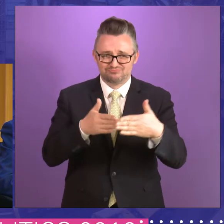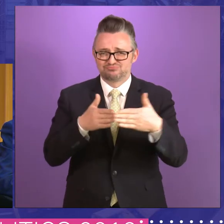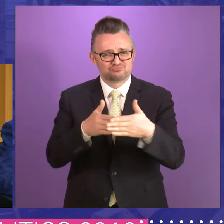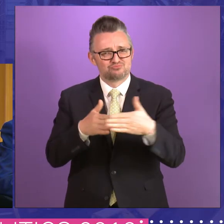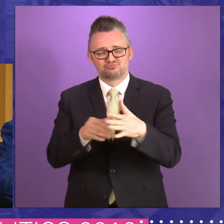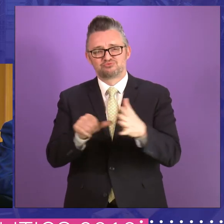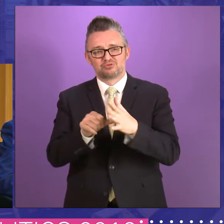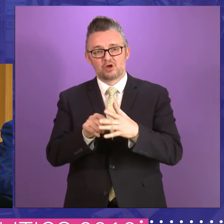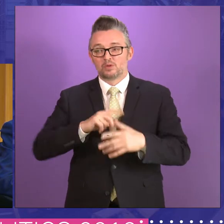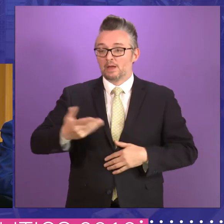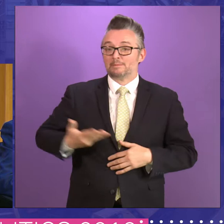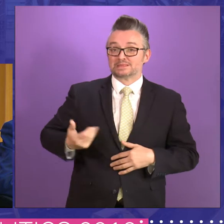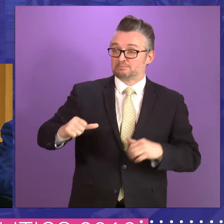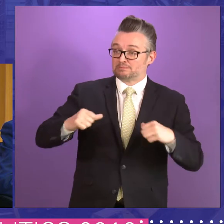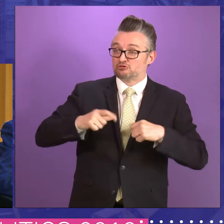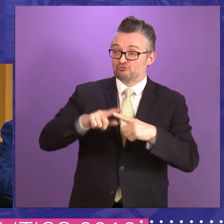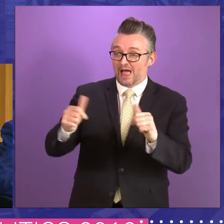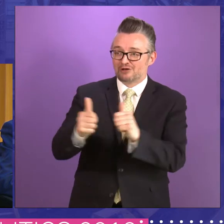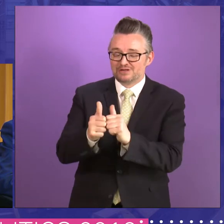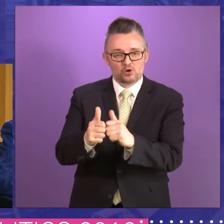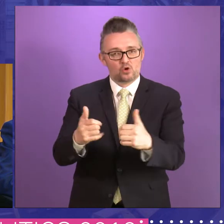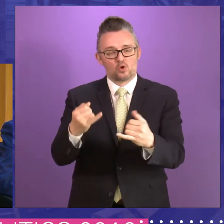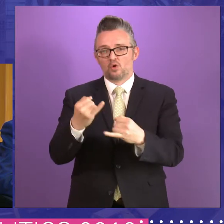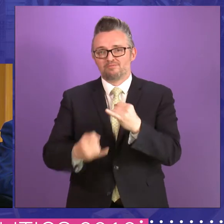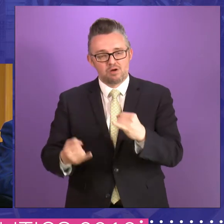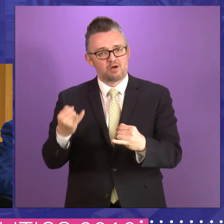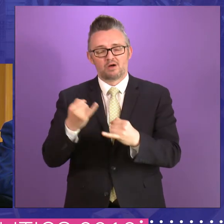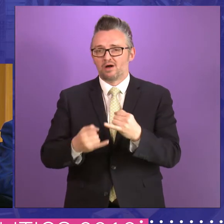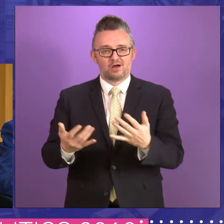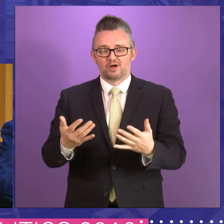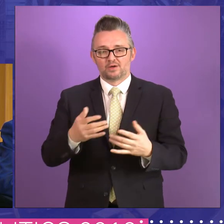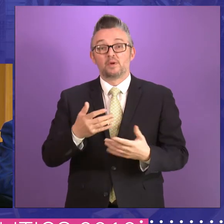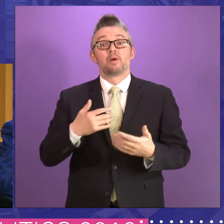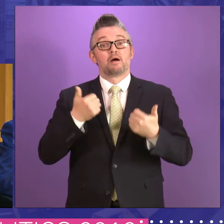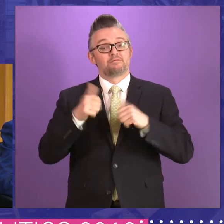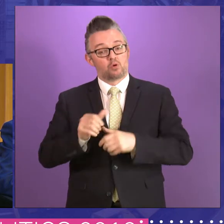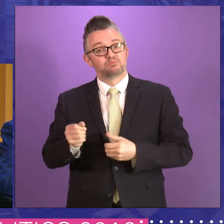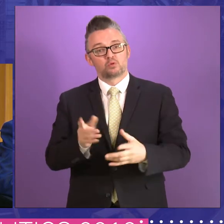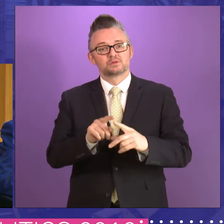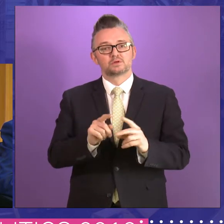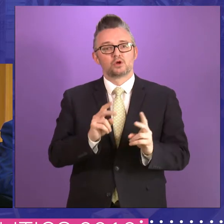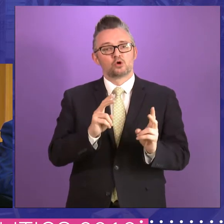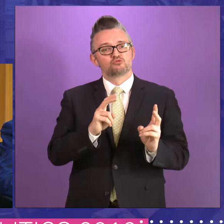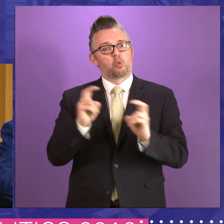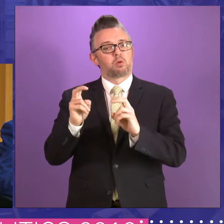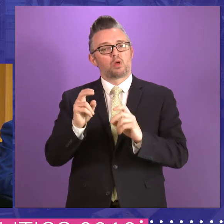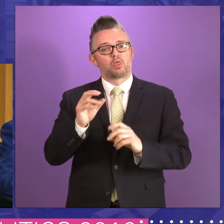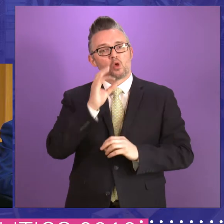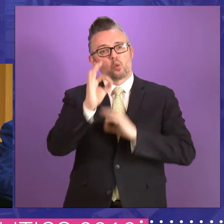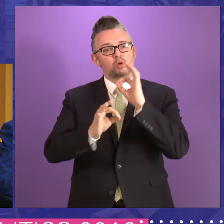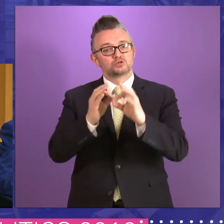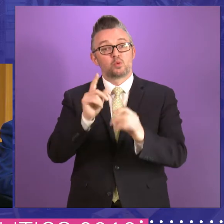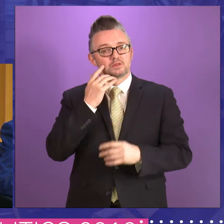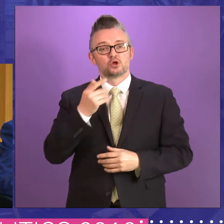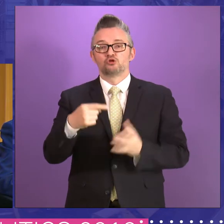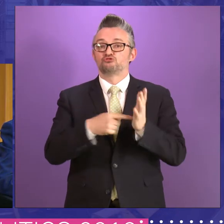managers to agree with it. Um, we did get away with, uh, introducing topical questions on a Tuesday, changing